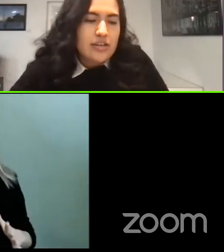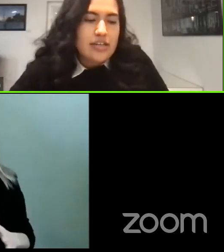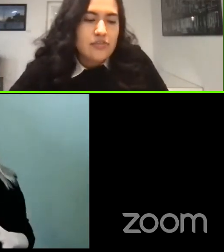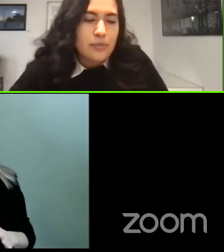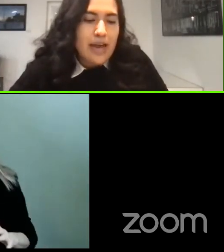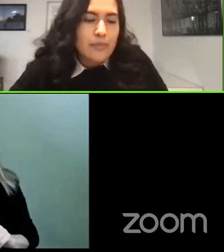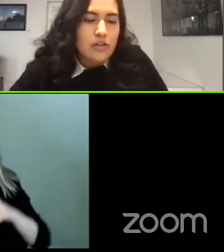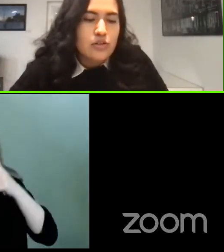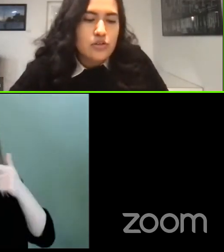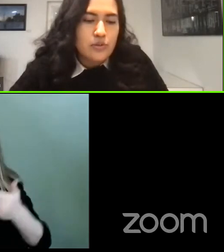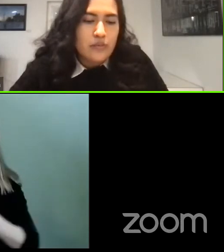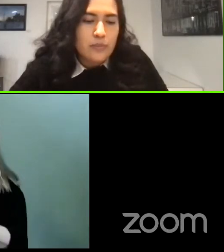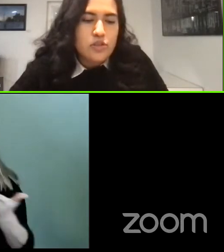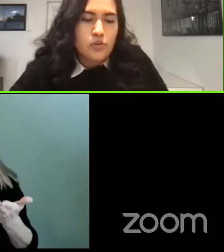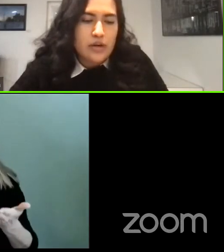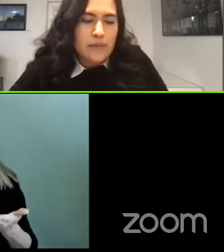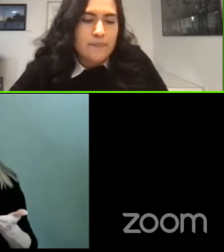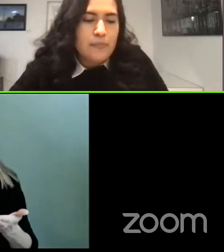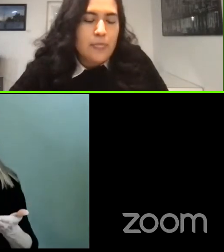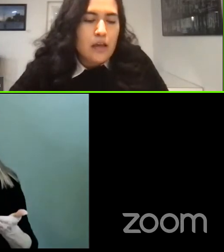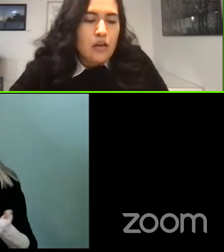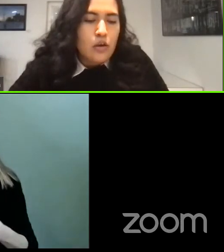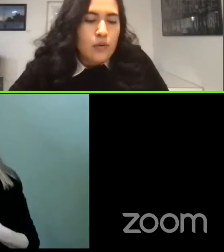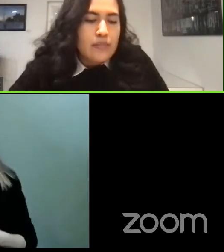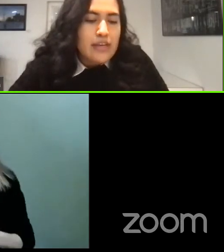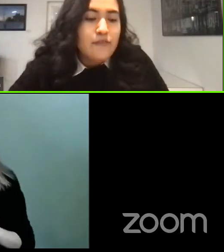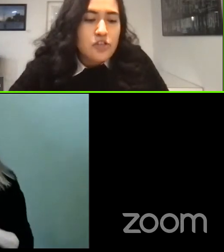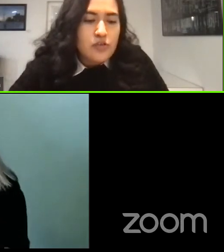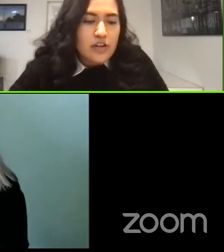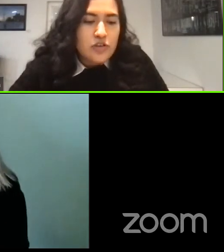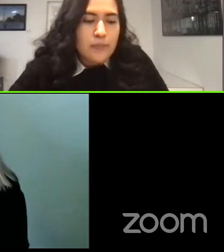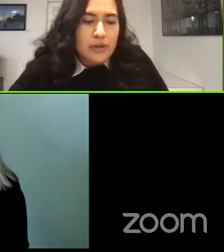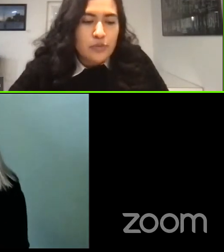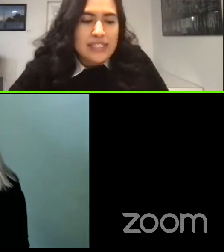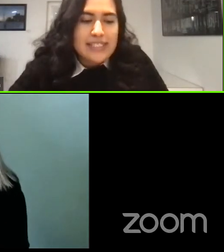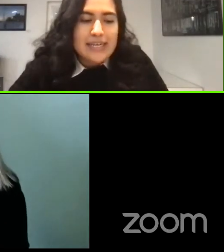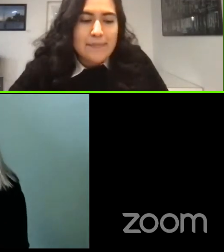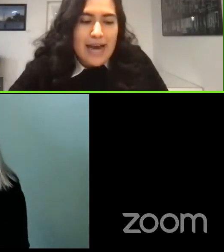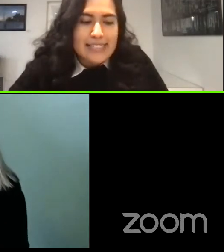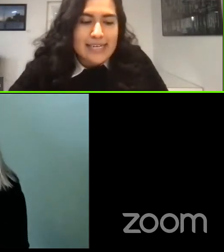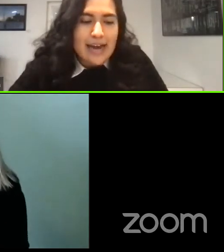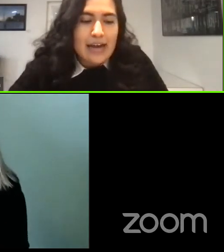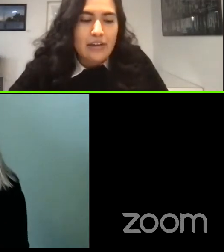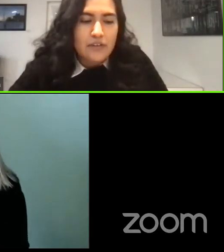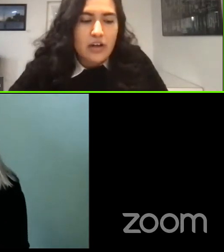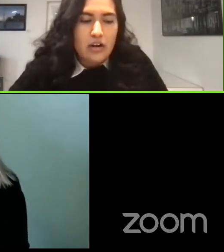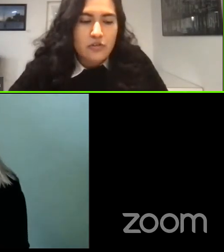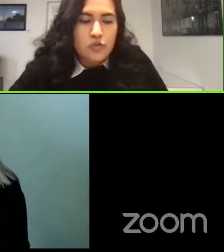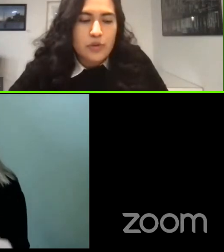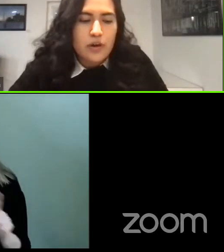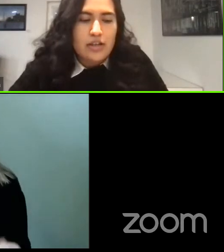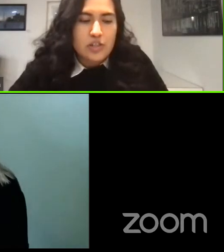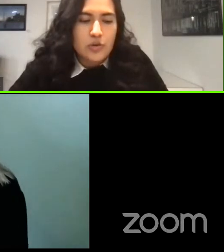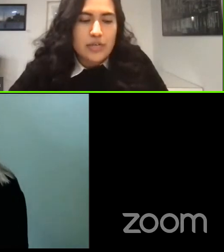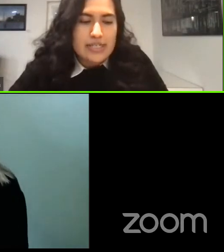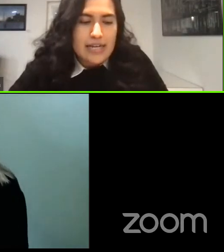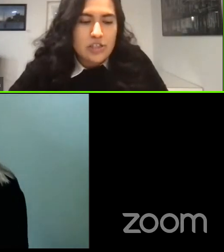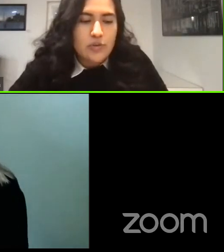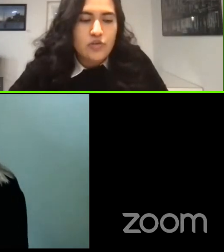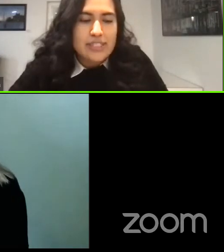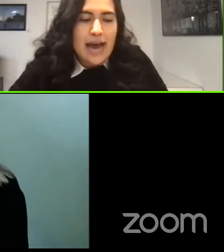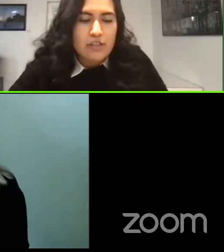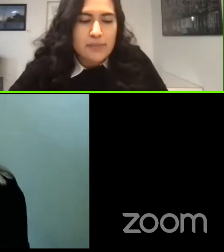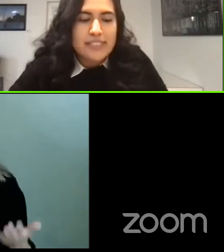question is from Gabrielle Godula from Astoria. With the infrastructure bill recently passing, I'd love for Congresswoman Ocasio